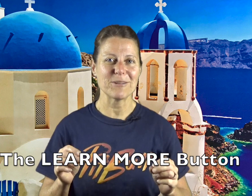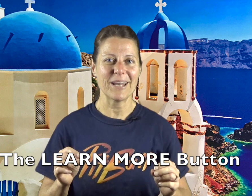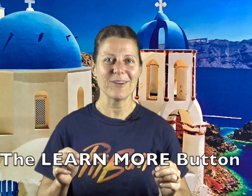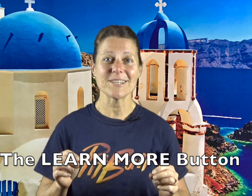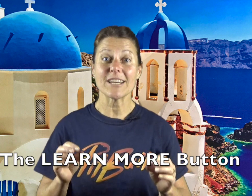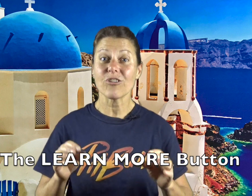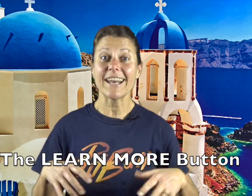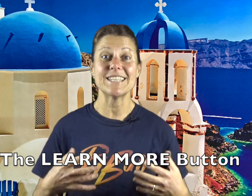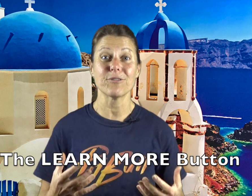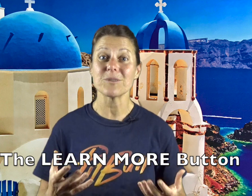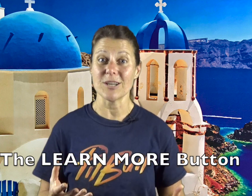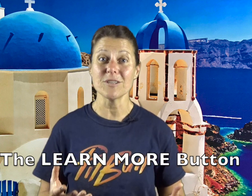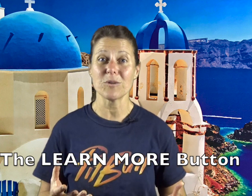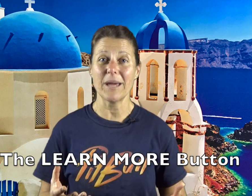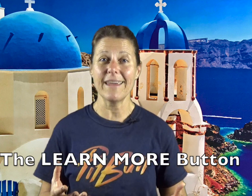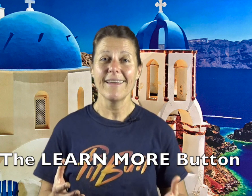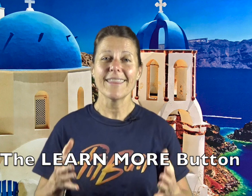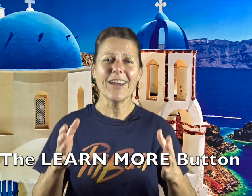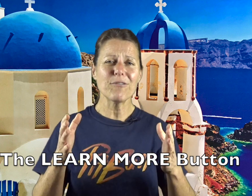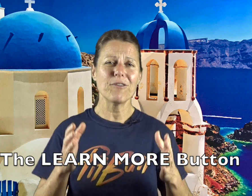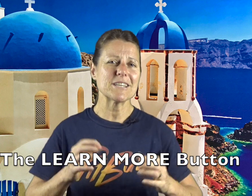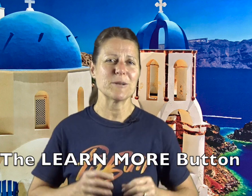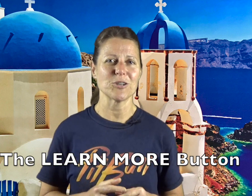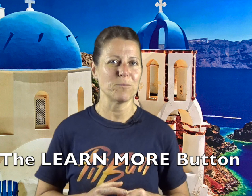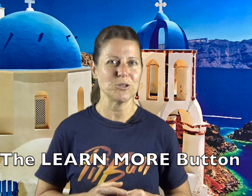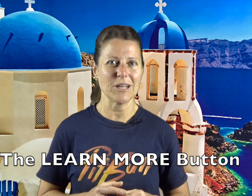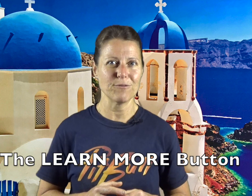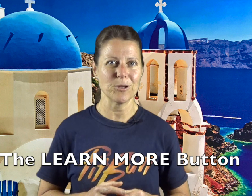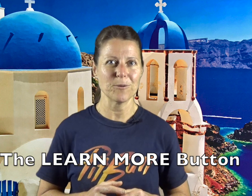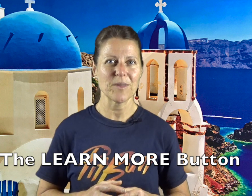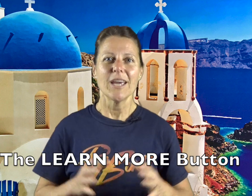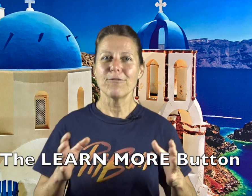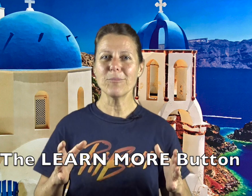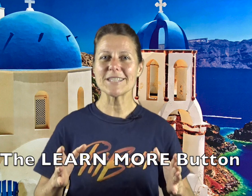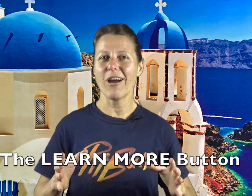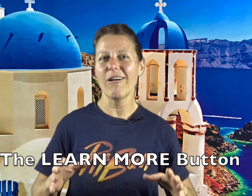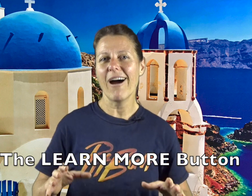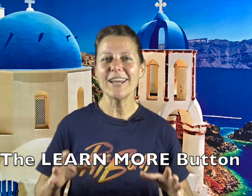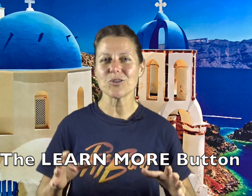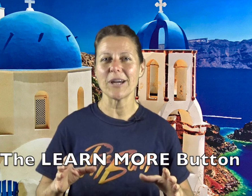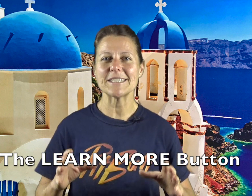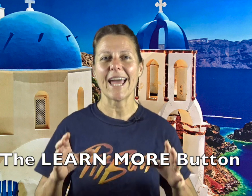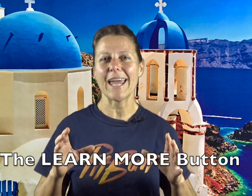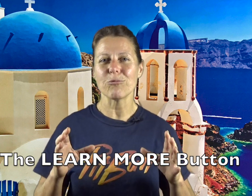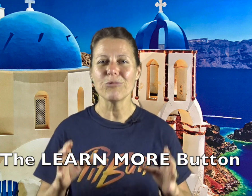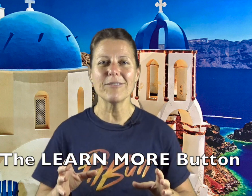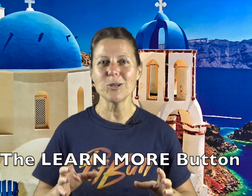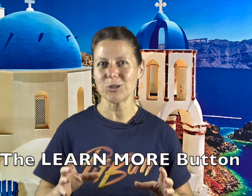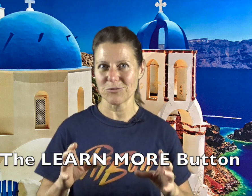the money curse and creating different results with money then I have a very special opportunity for you a few months ago I joined a revolutionary